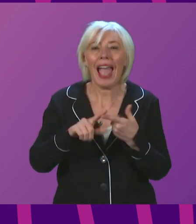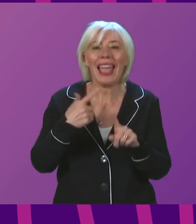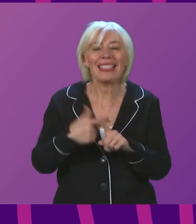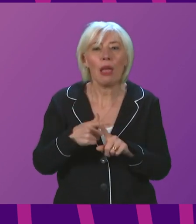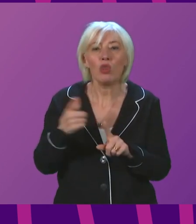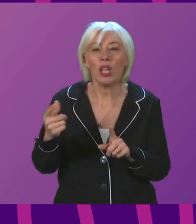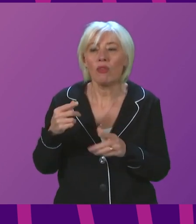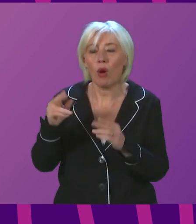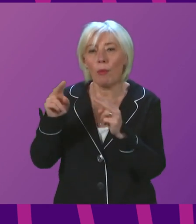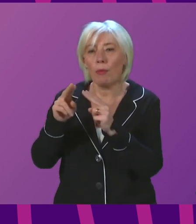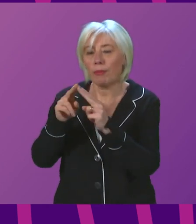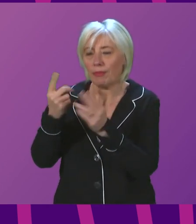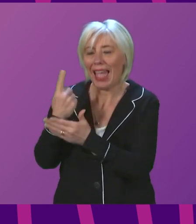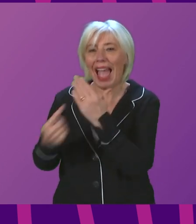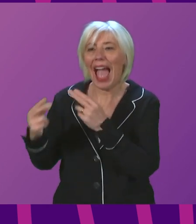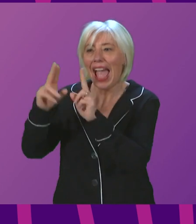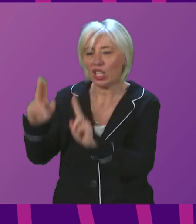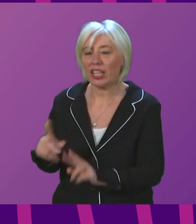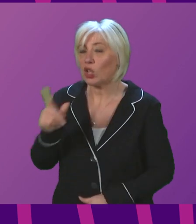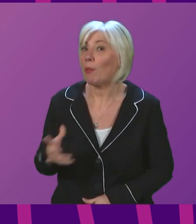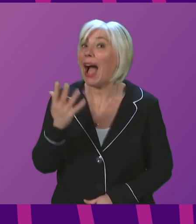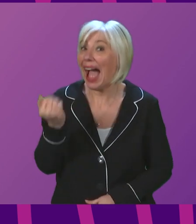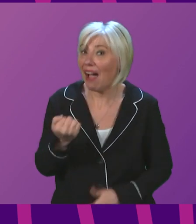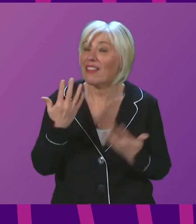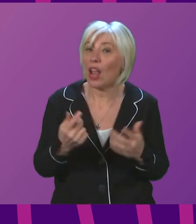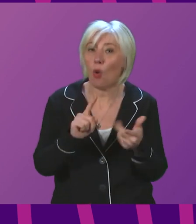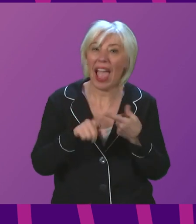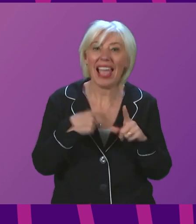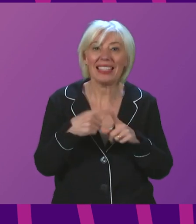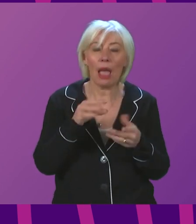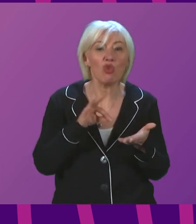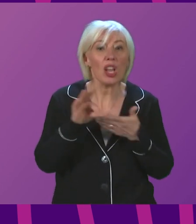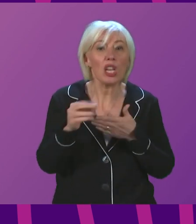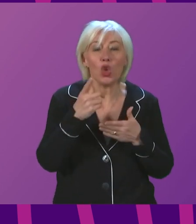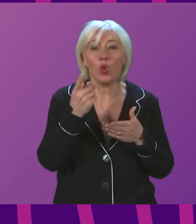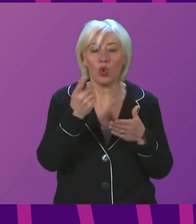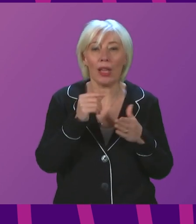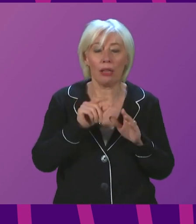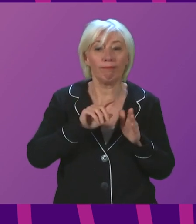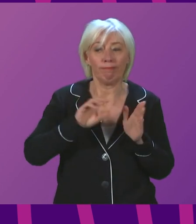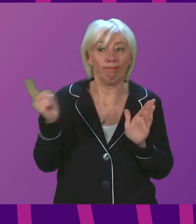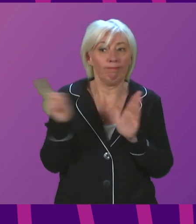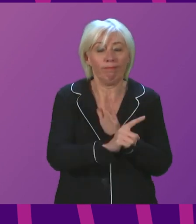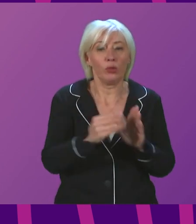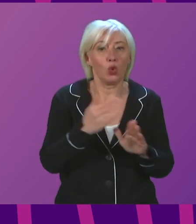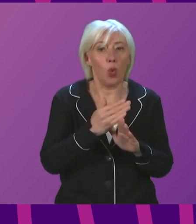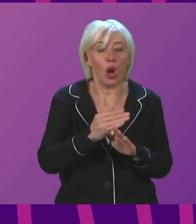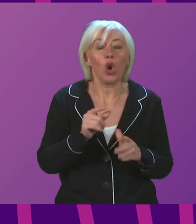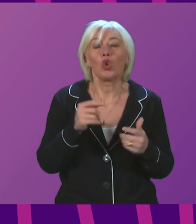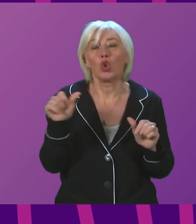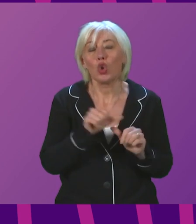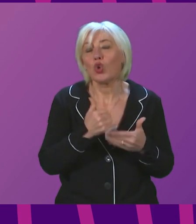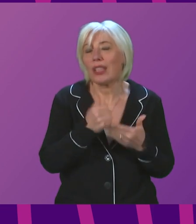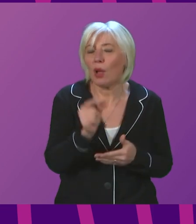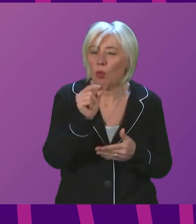isolation for NHS, there is now, so that will help to some extent to alleviate that pressure. But the only way of